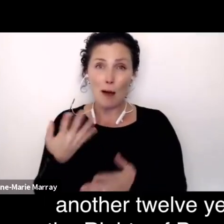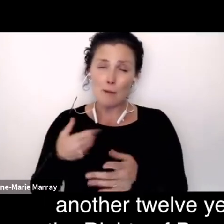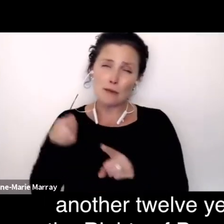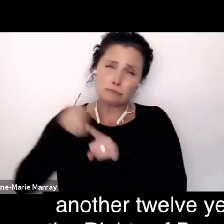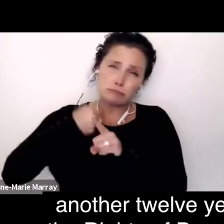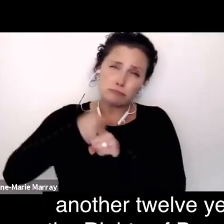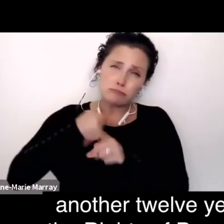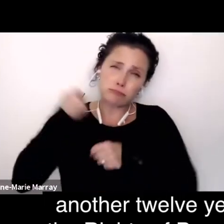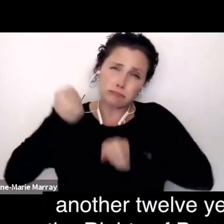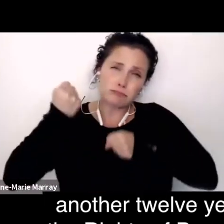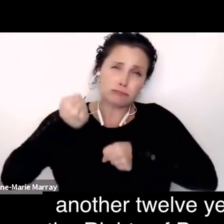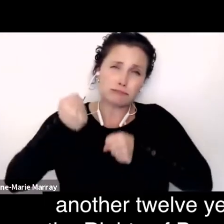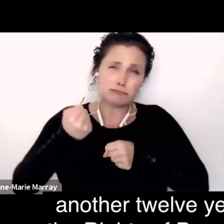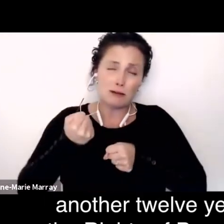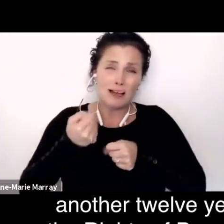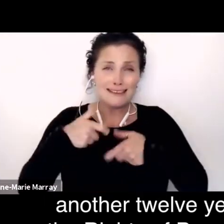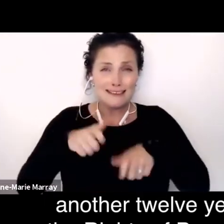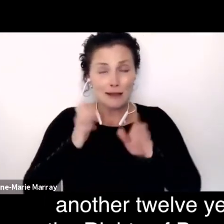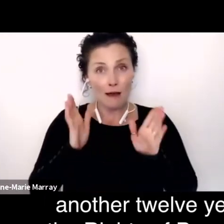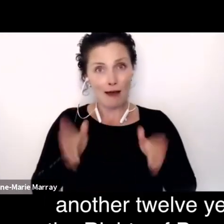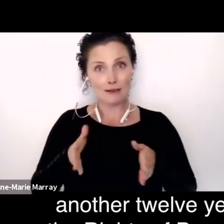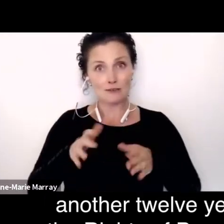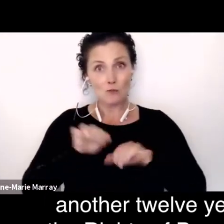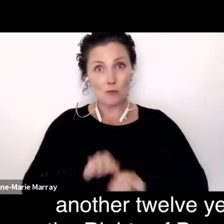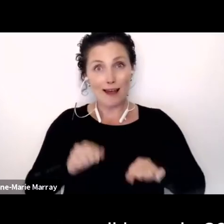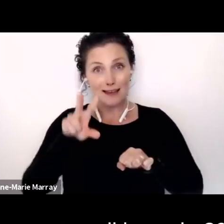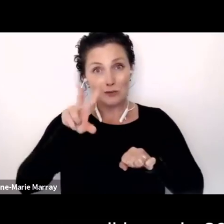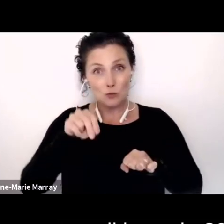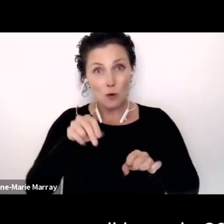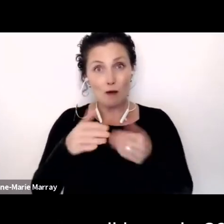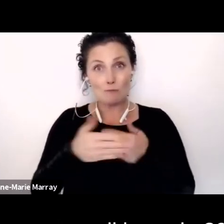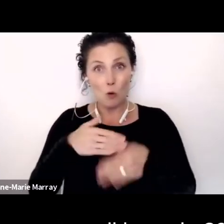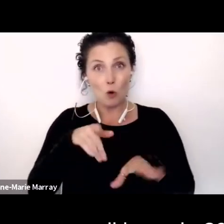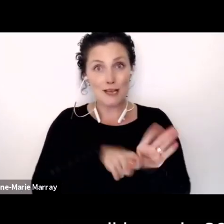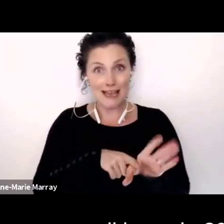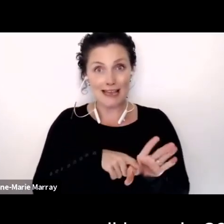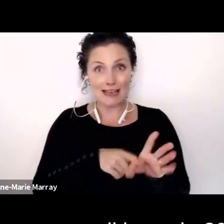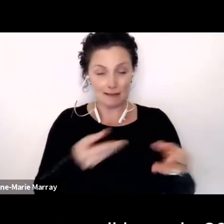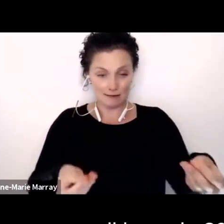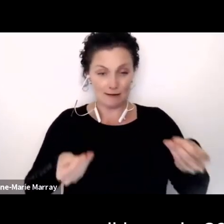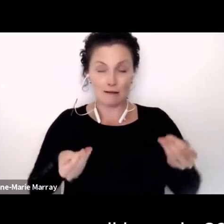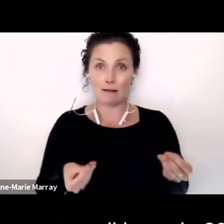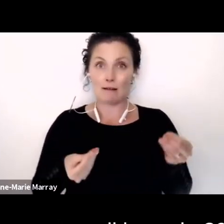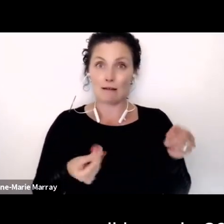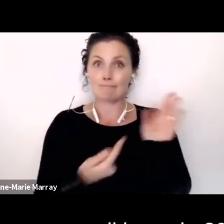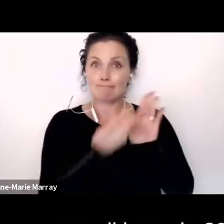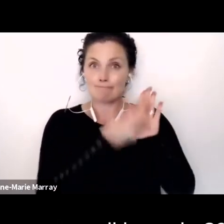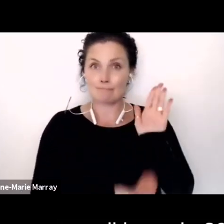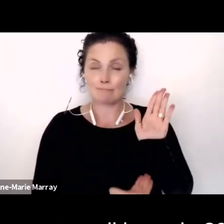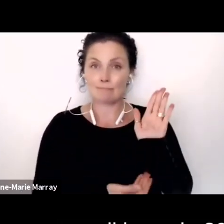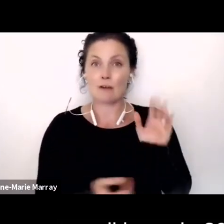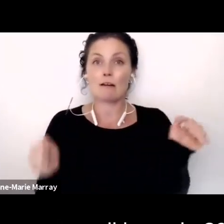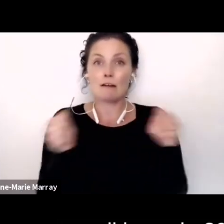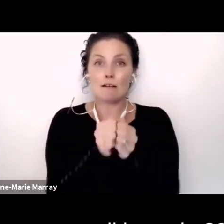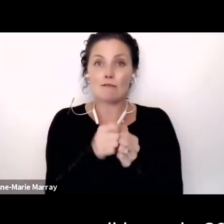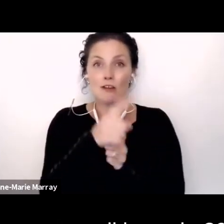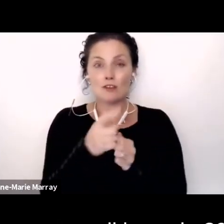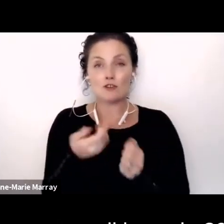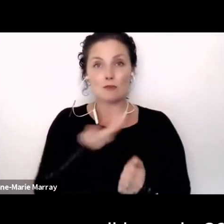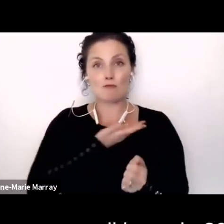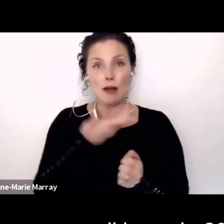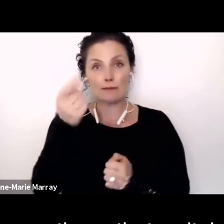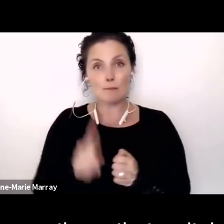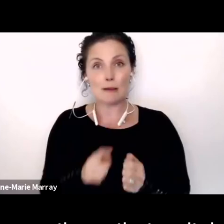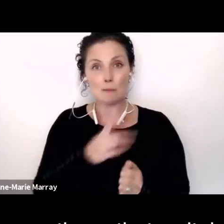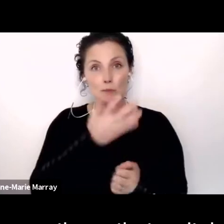12 years for the Convention on the Rights of Persons with Disabilities, which was agreed, as we all know, in 2006. And it could be